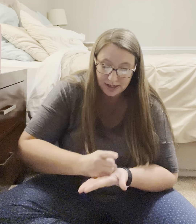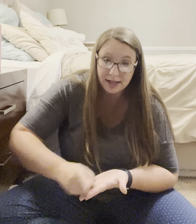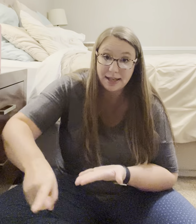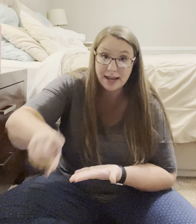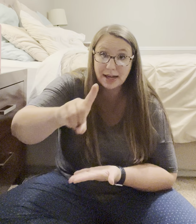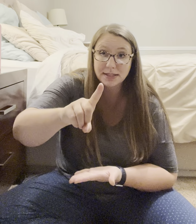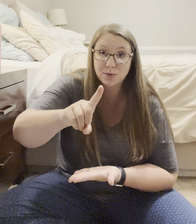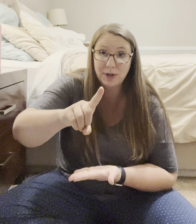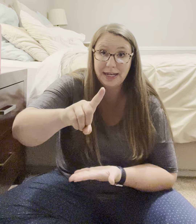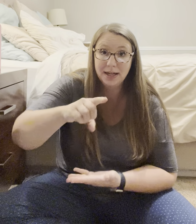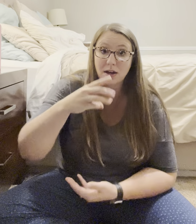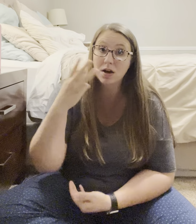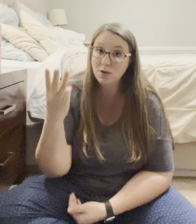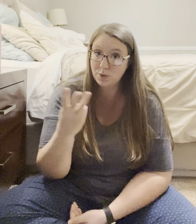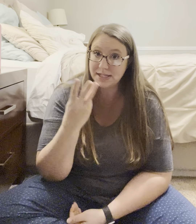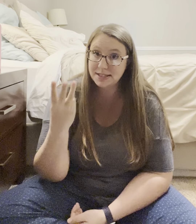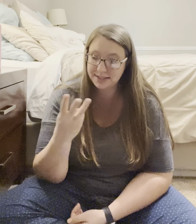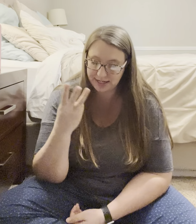Next week on Wednesday.